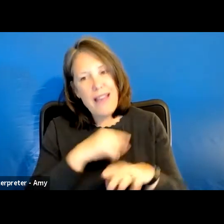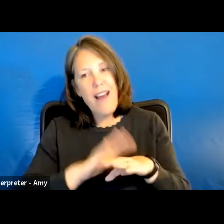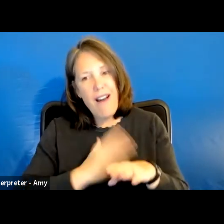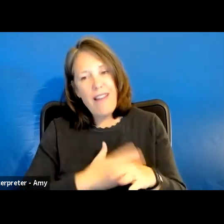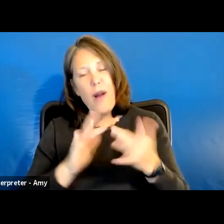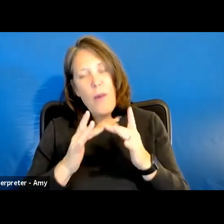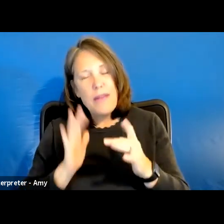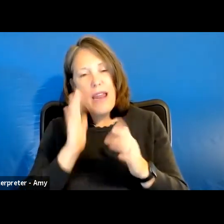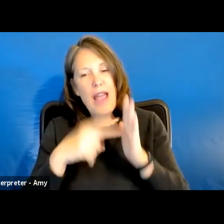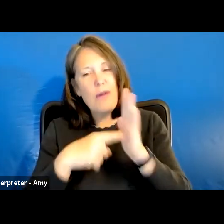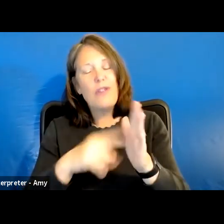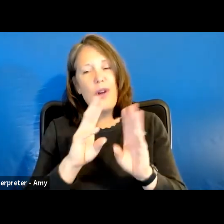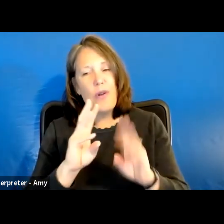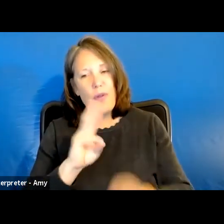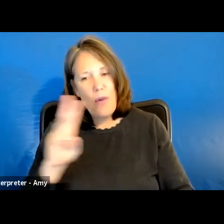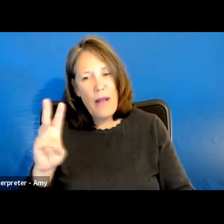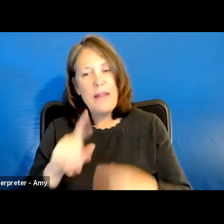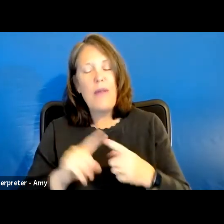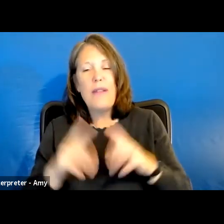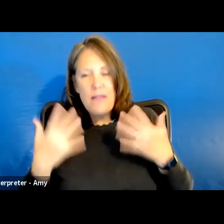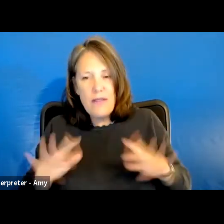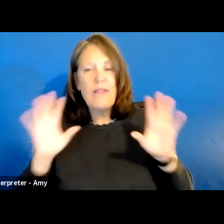I'll show the website at the end of this presentation.